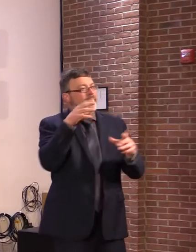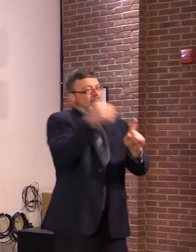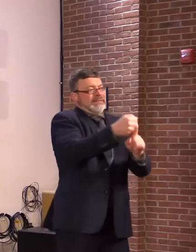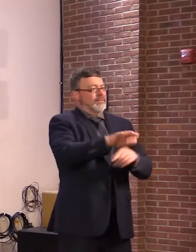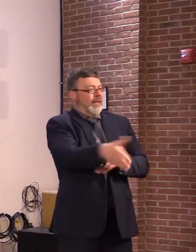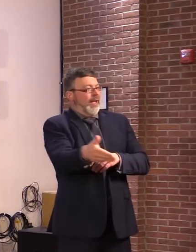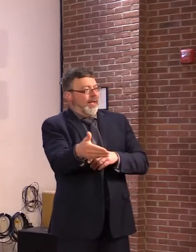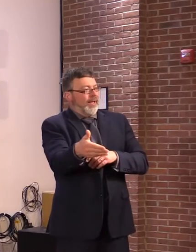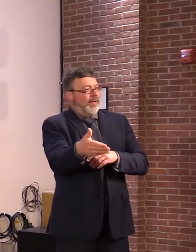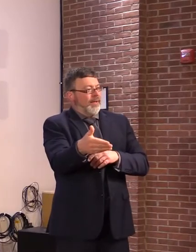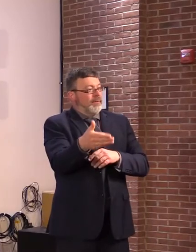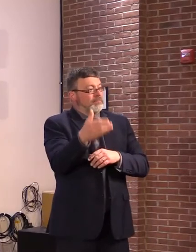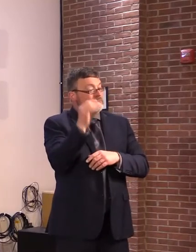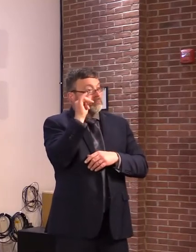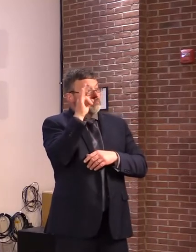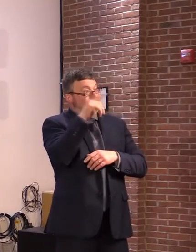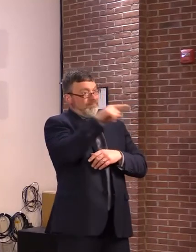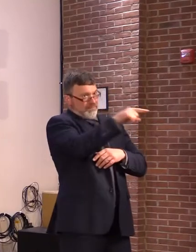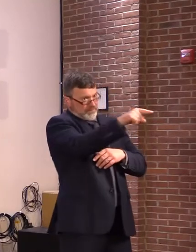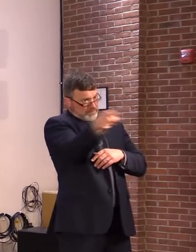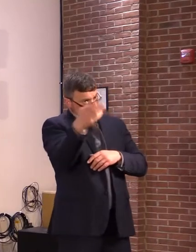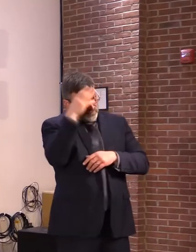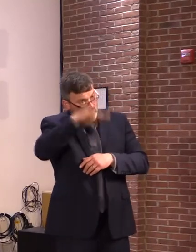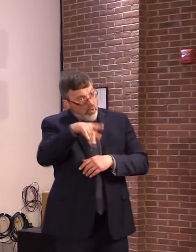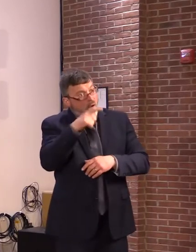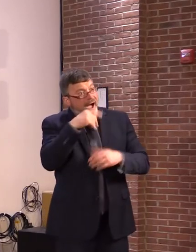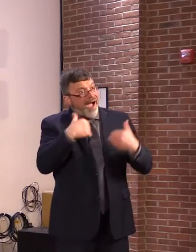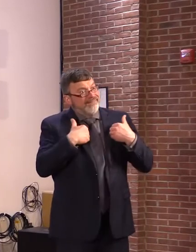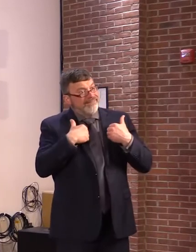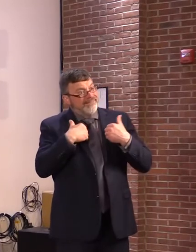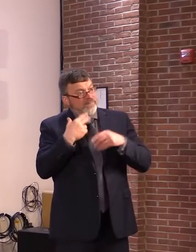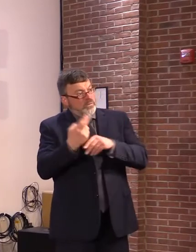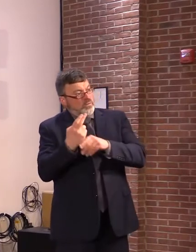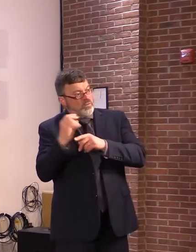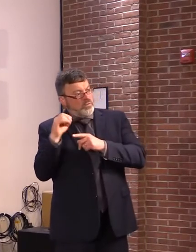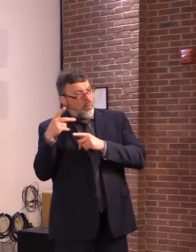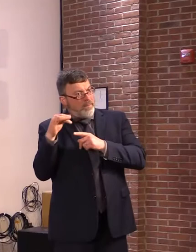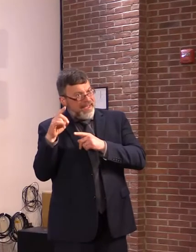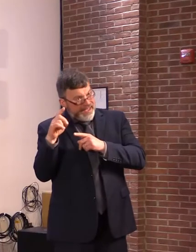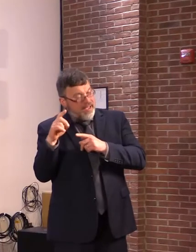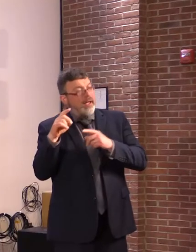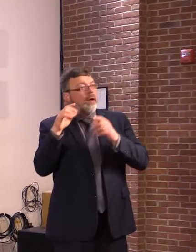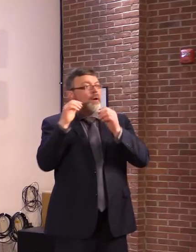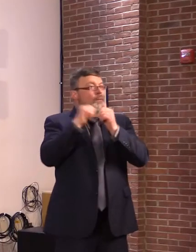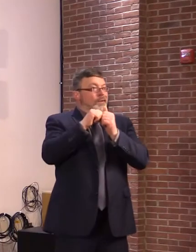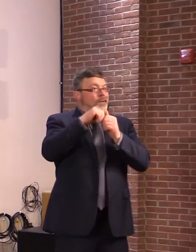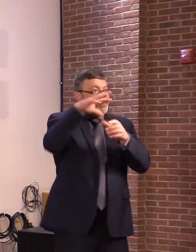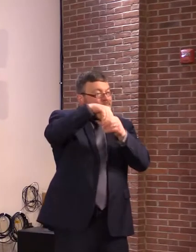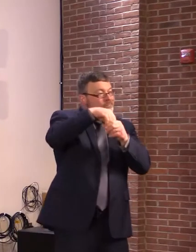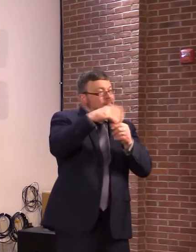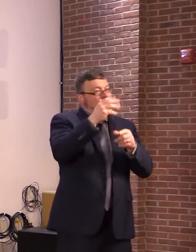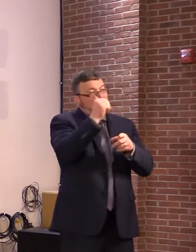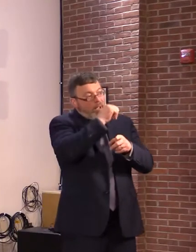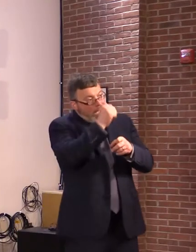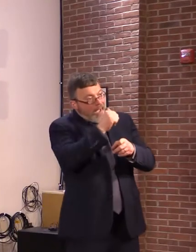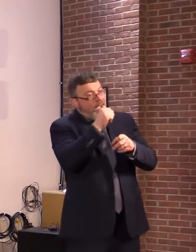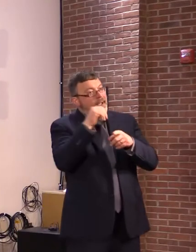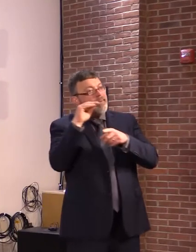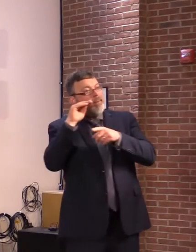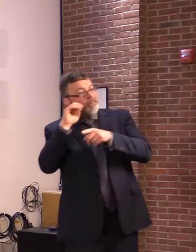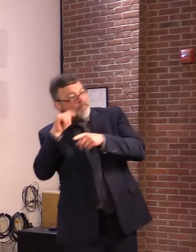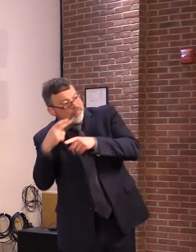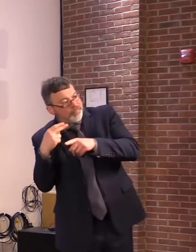you know are using opioids, cocaine, meth, or any other potentially dangerous powder or pill,